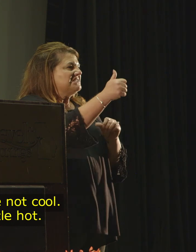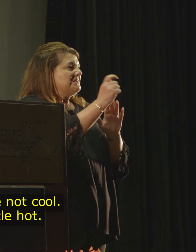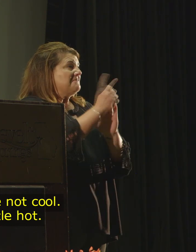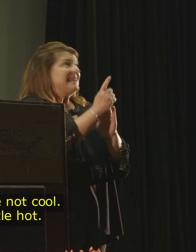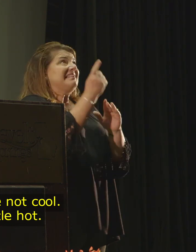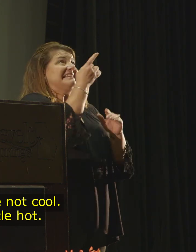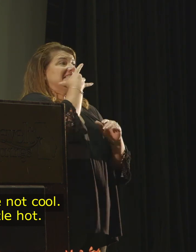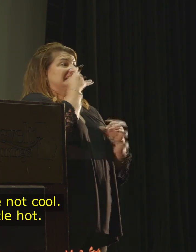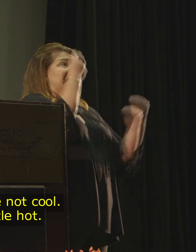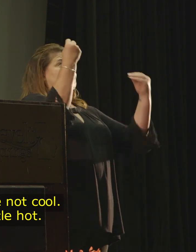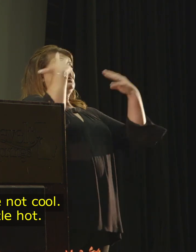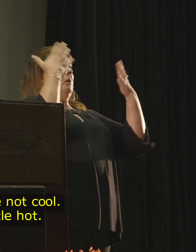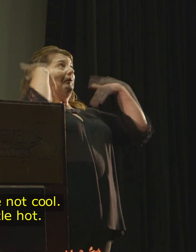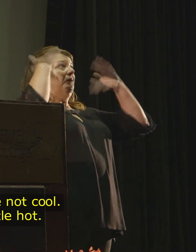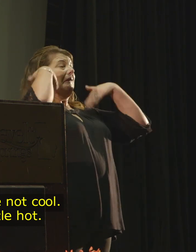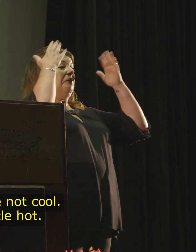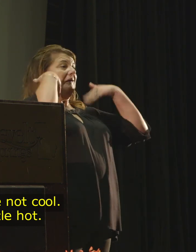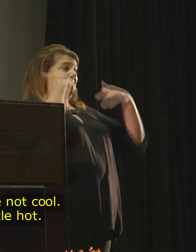cool. They're a little hot.